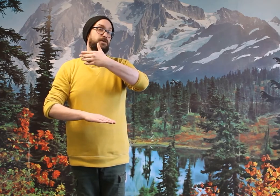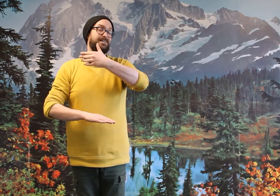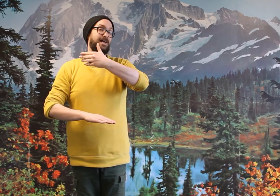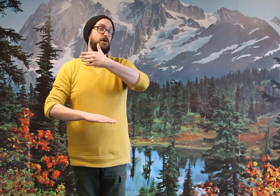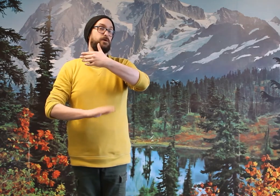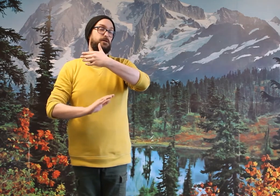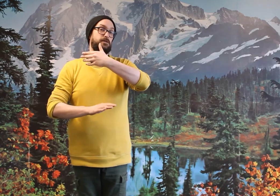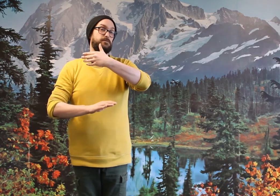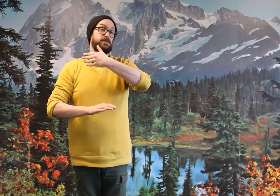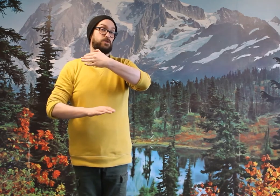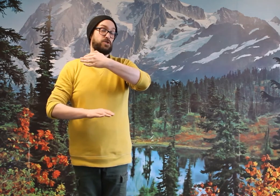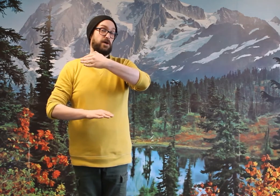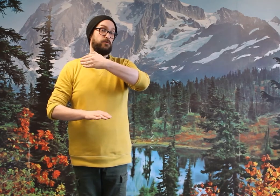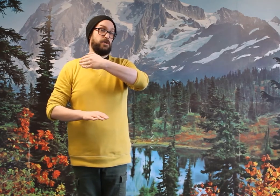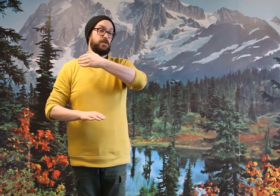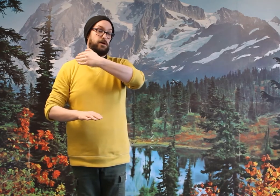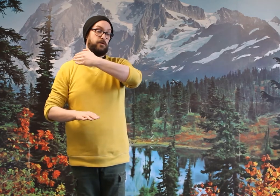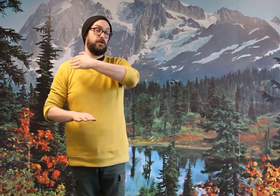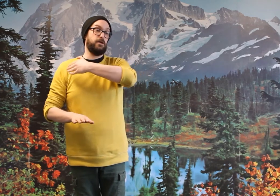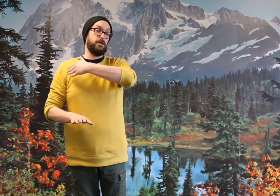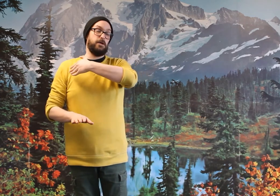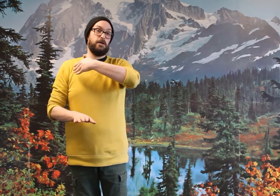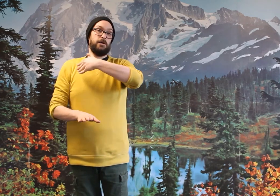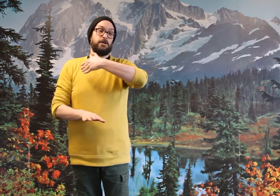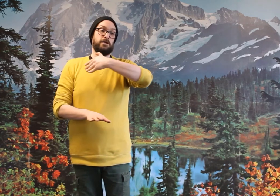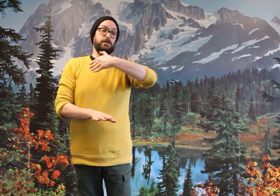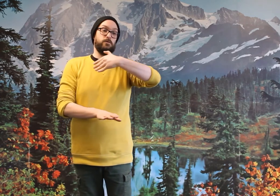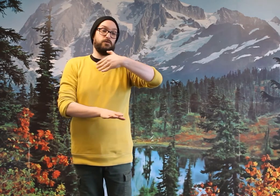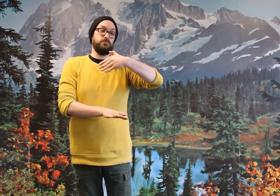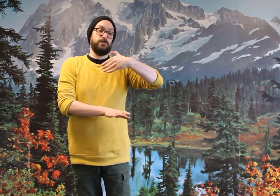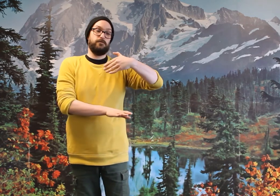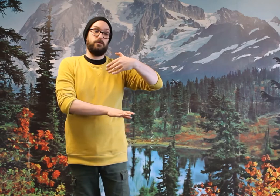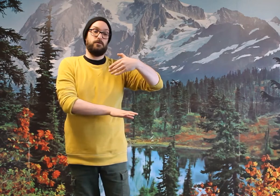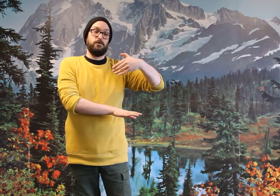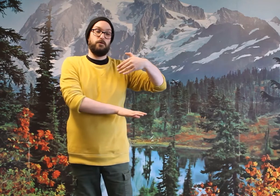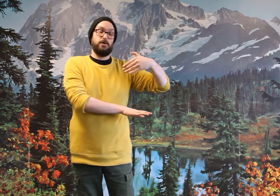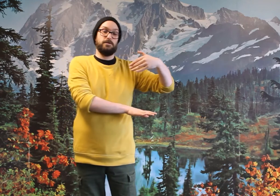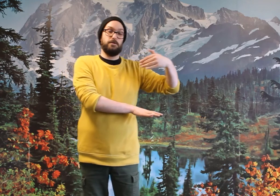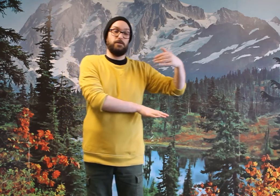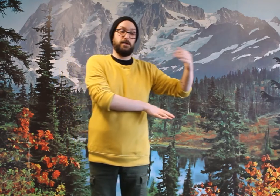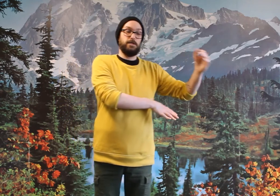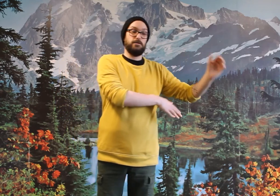a cloud and this being the shadow of the cloud. And it will drift across the plains.